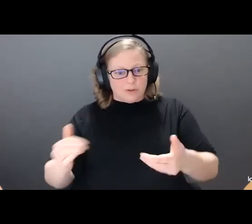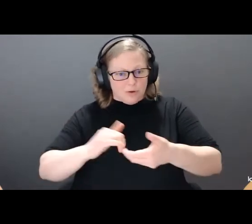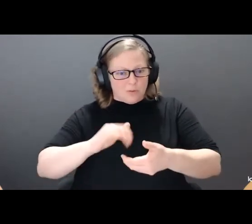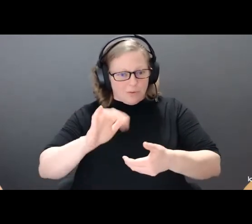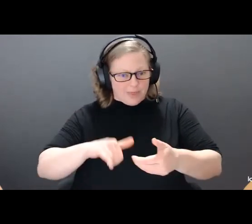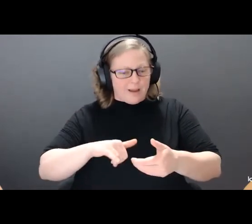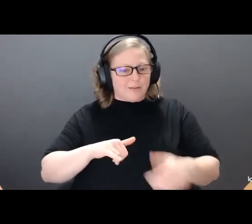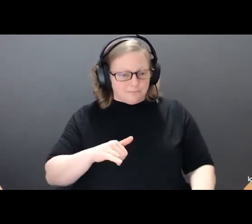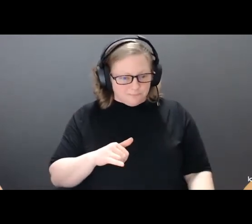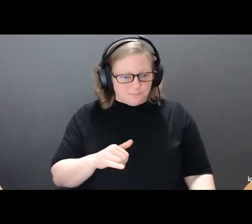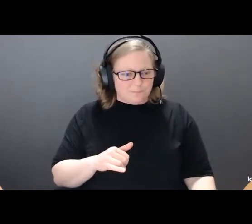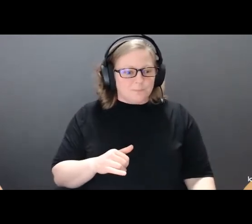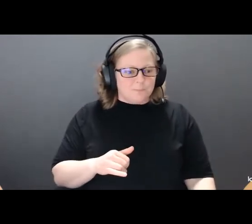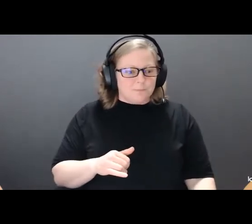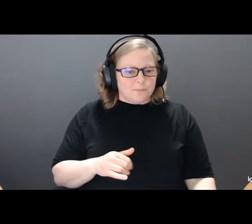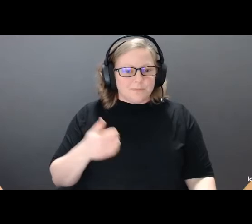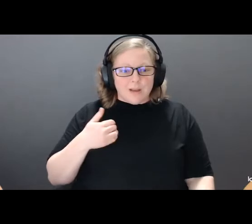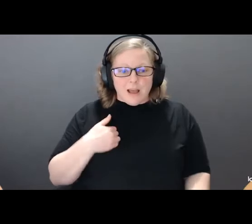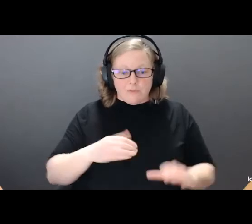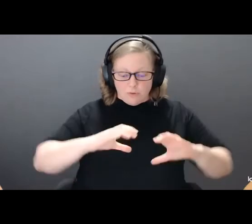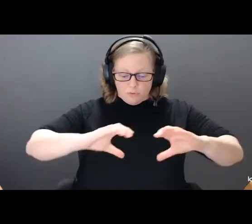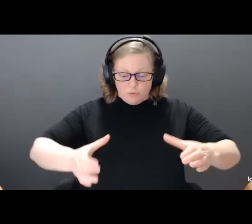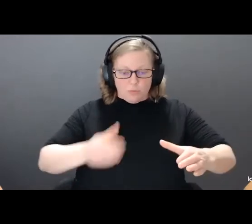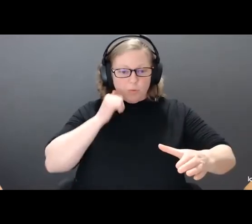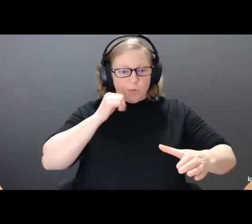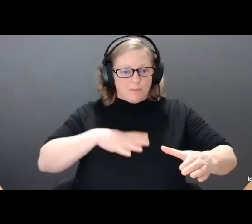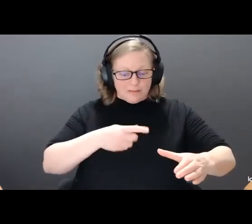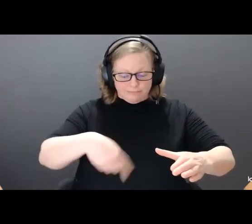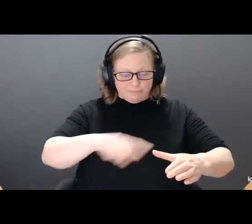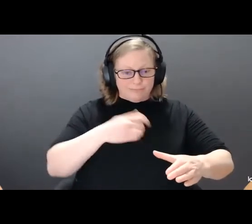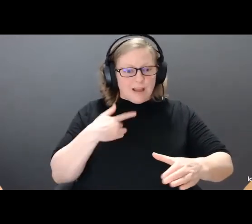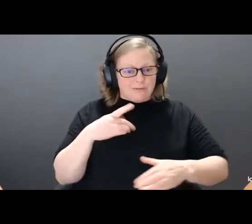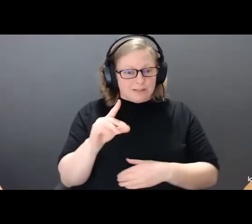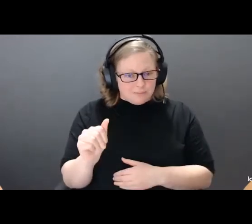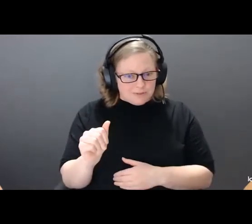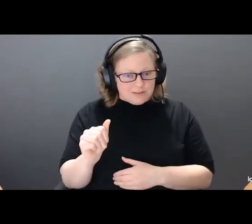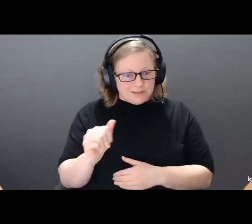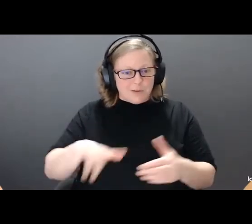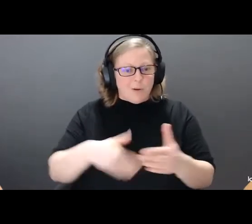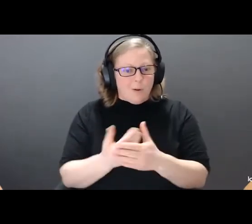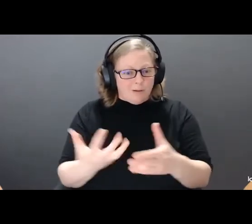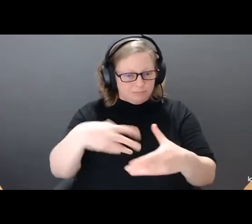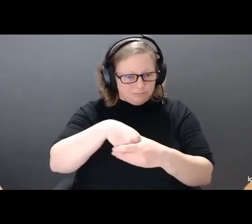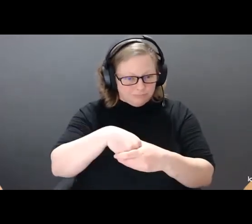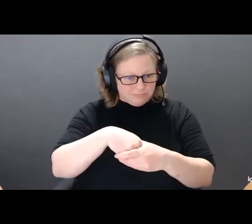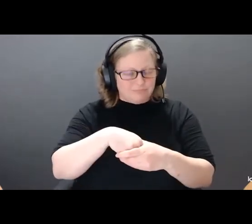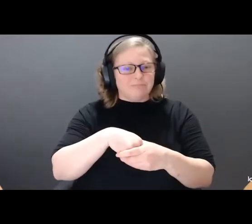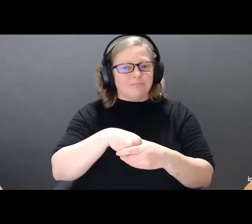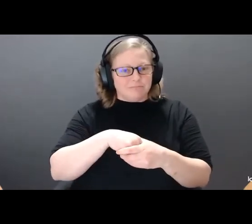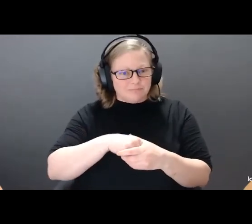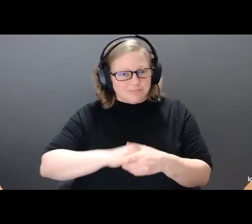there was a group of women with disabilities that all participated. And it was a really